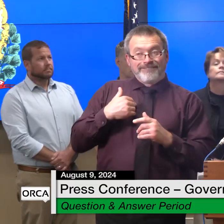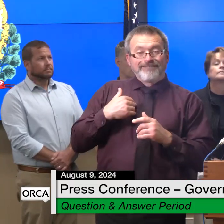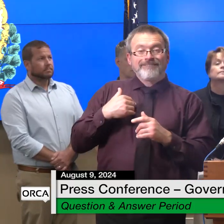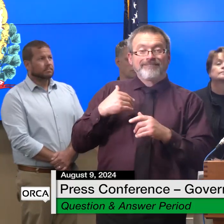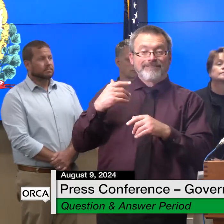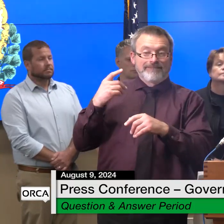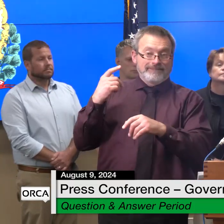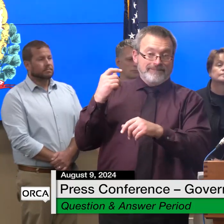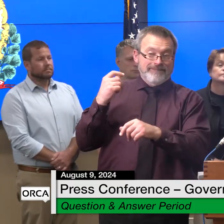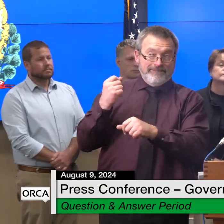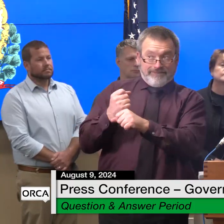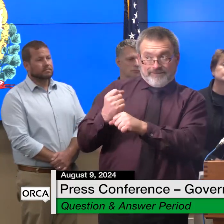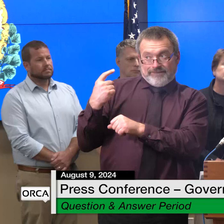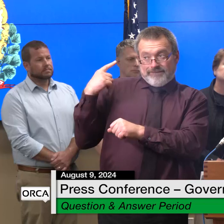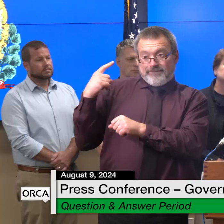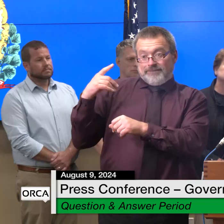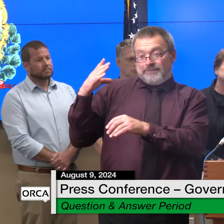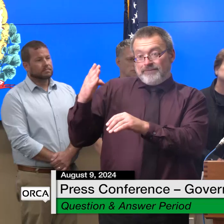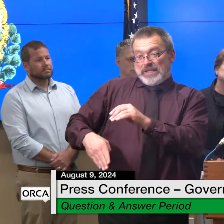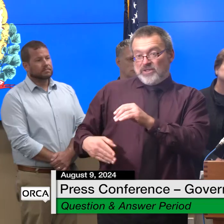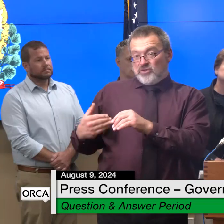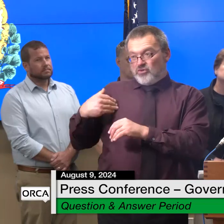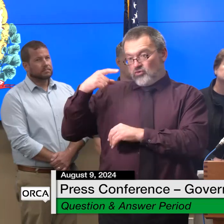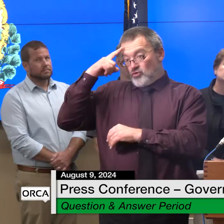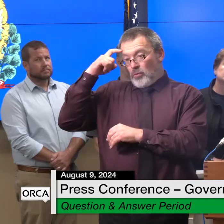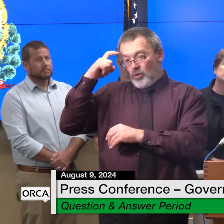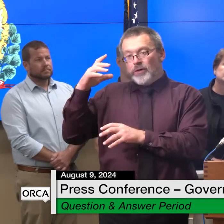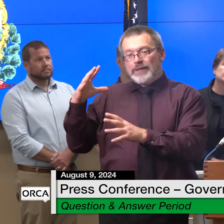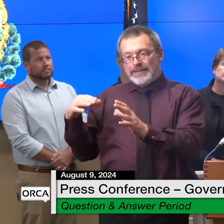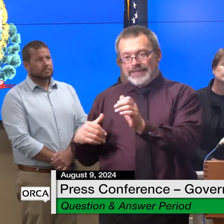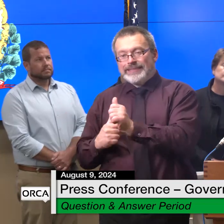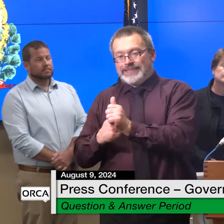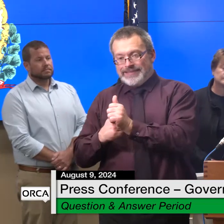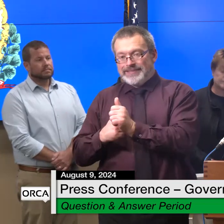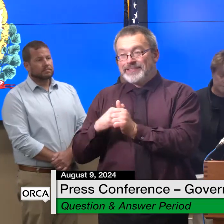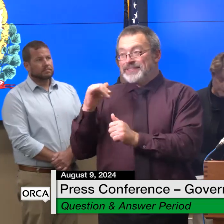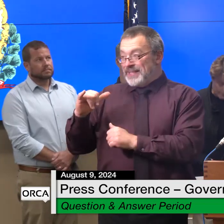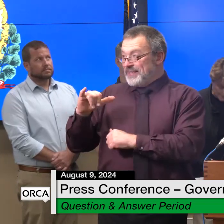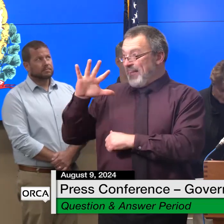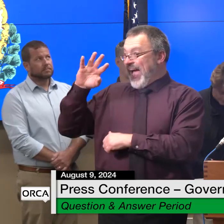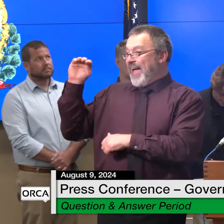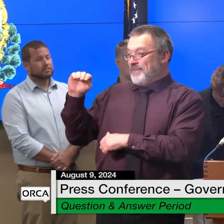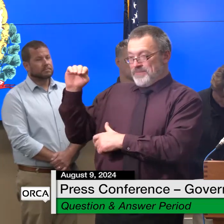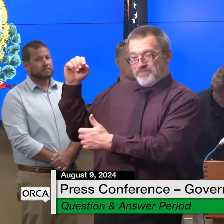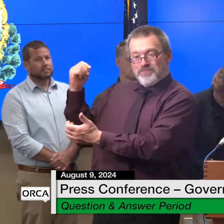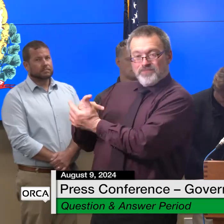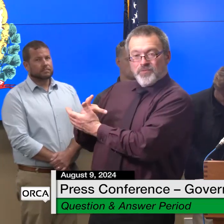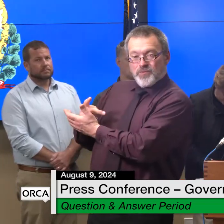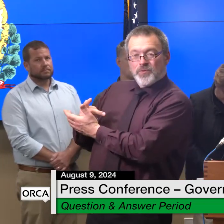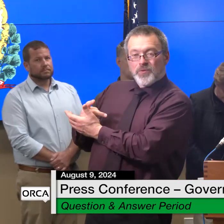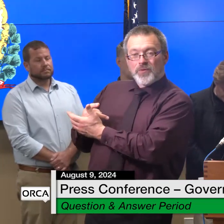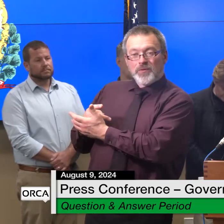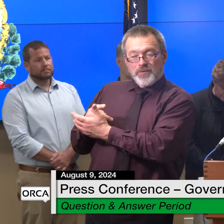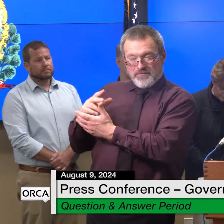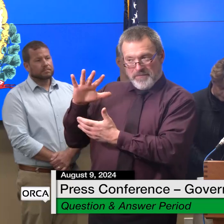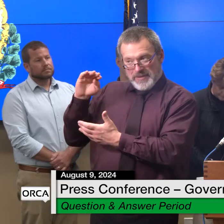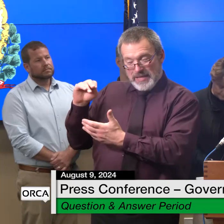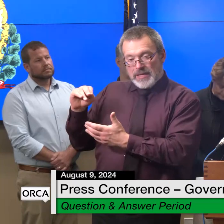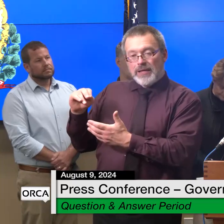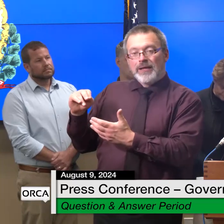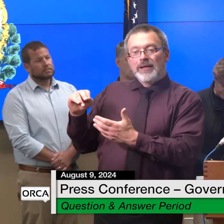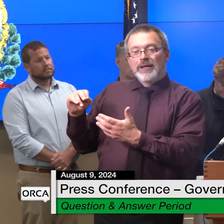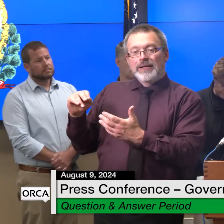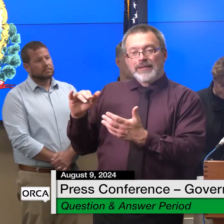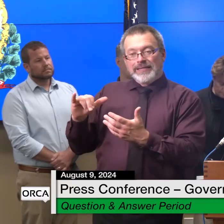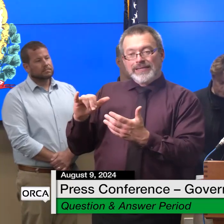a contingency that you might have heard me refer to this other five million there was five million that was uh approved for flood